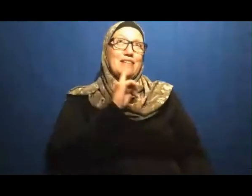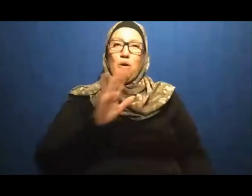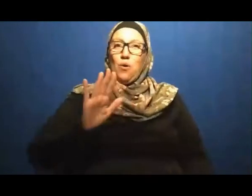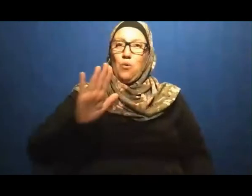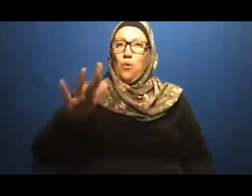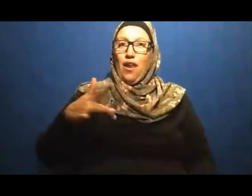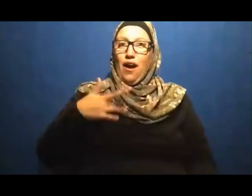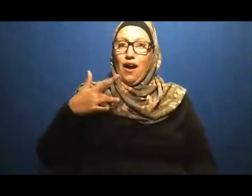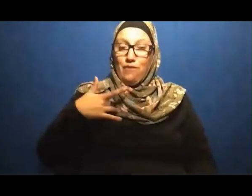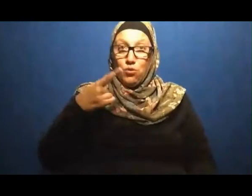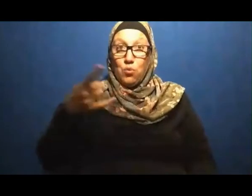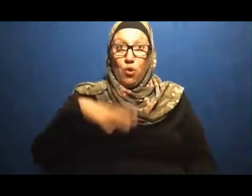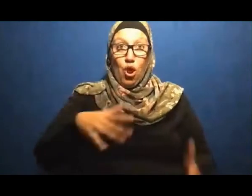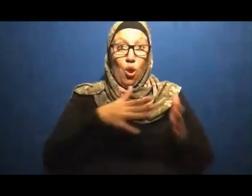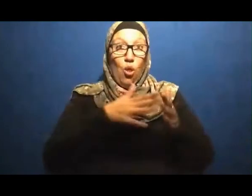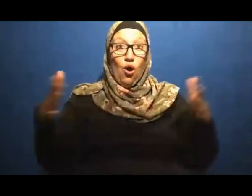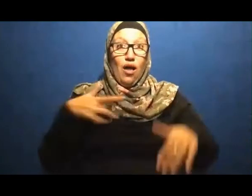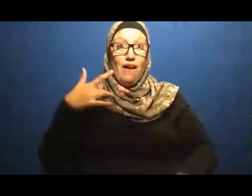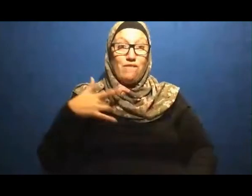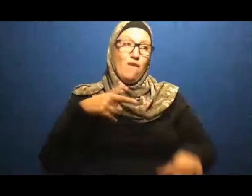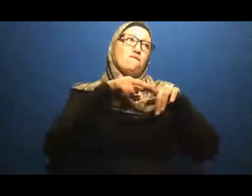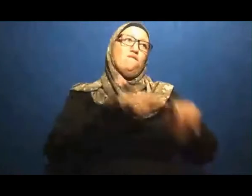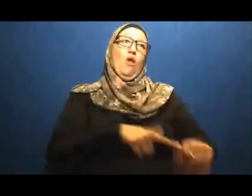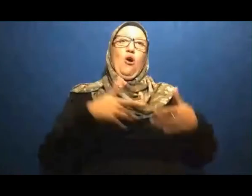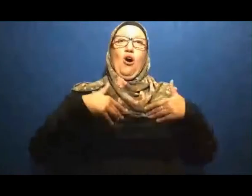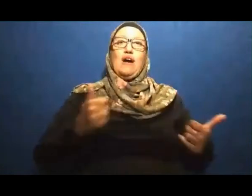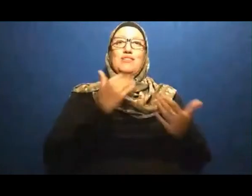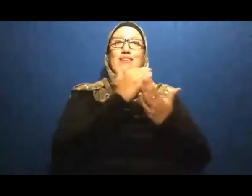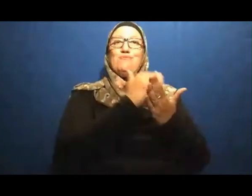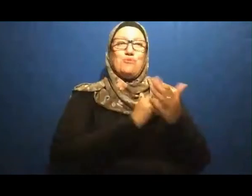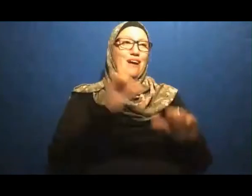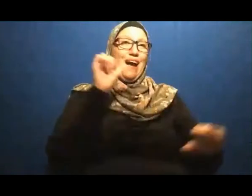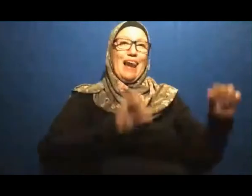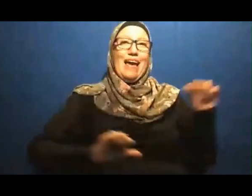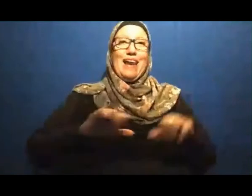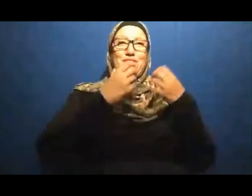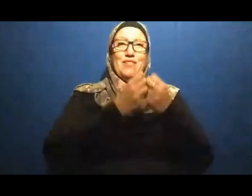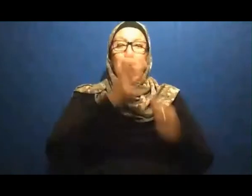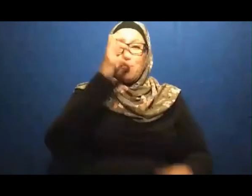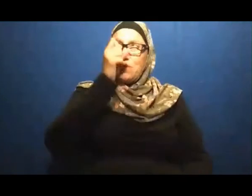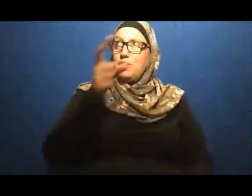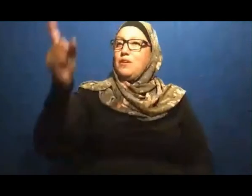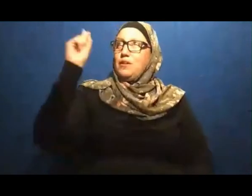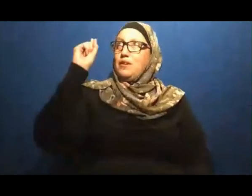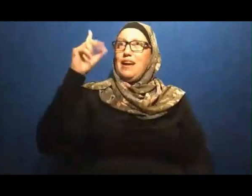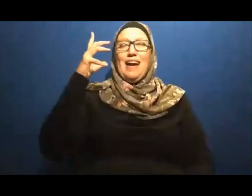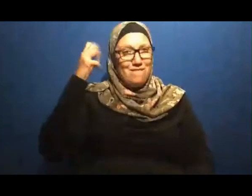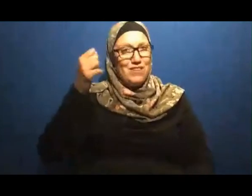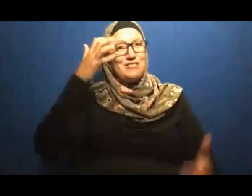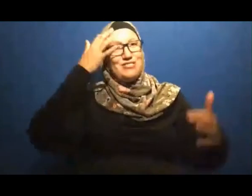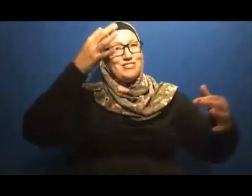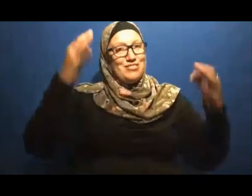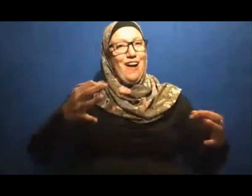live longer Follow the hygienic rules So it is God Remember Yazidillahu Fi umrek It is God Who is